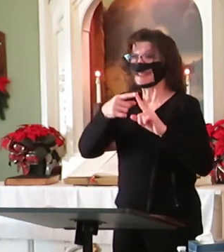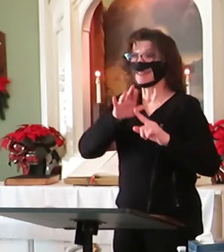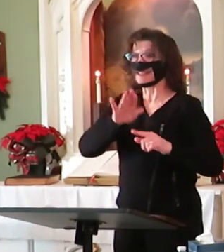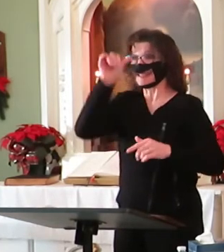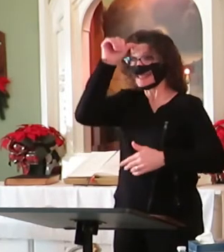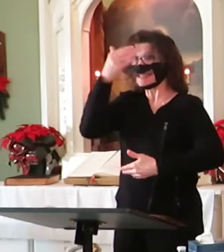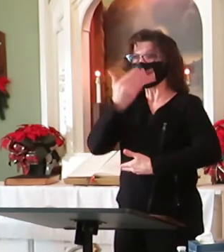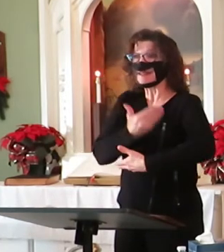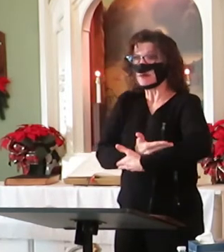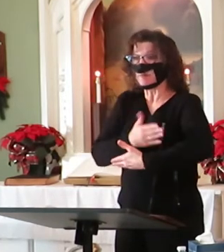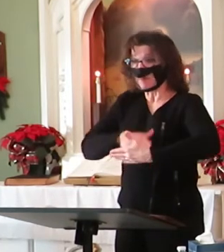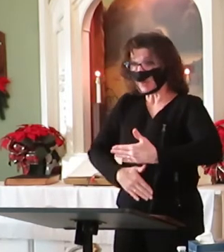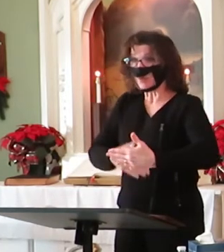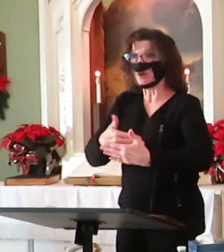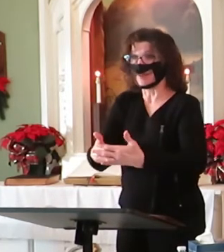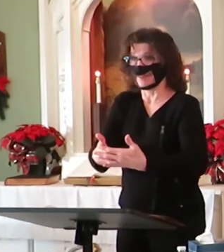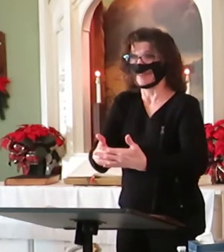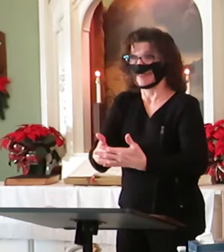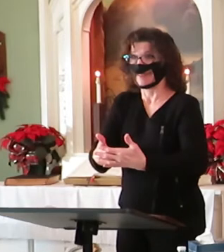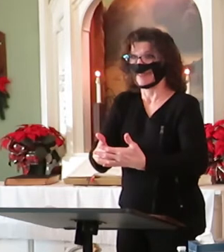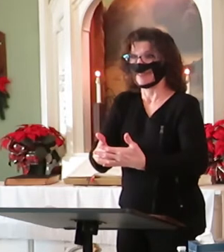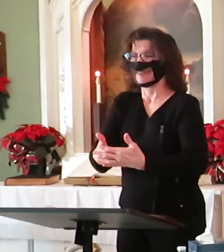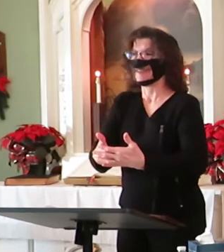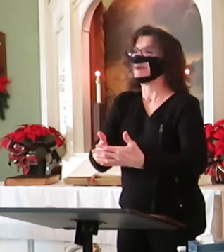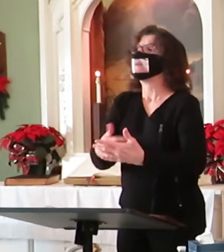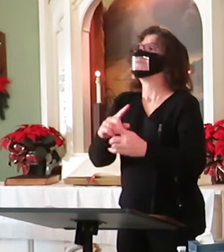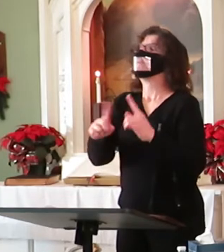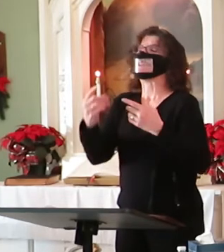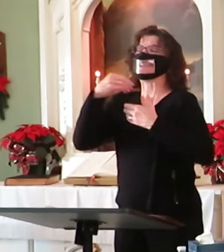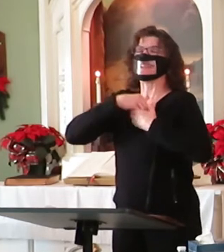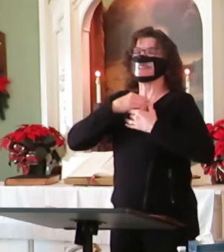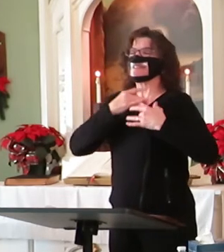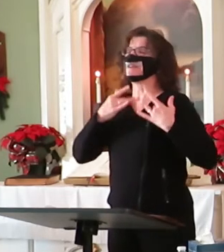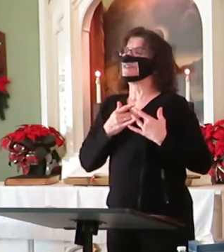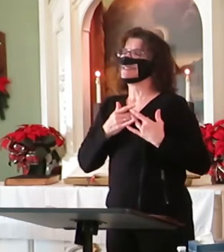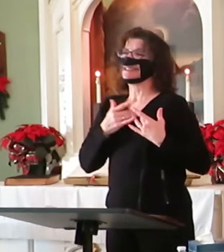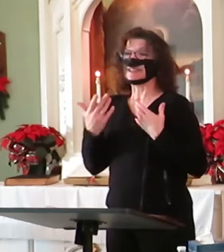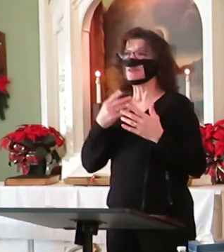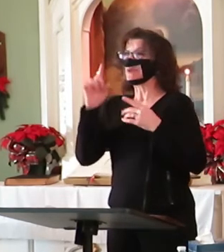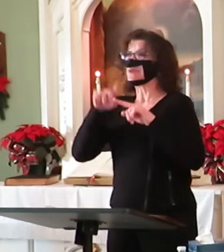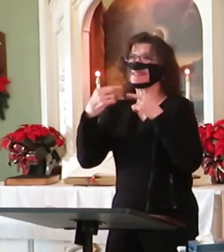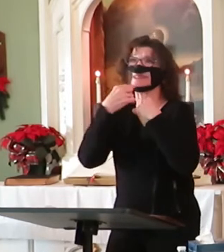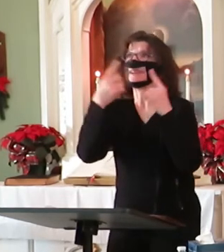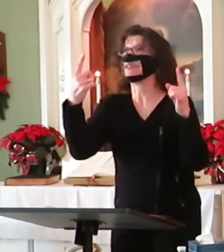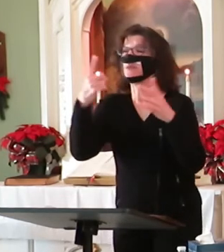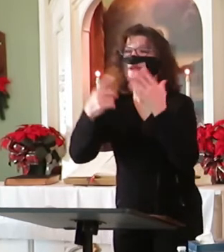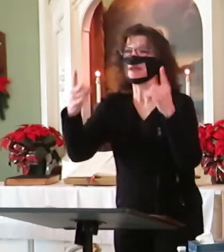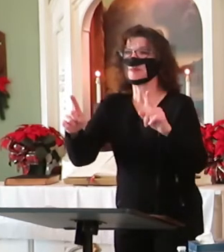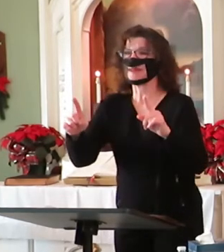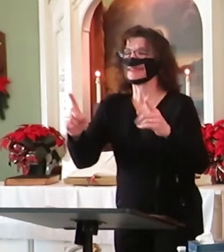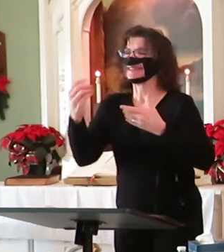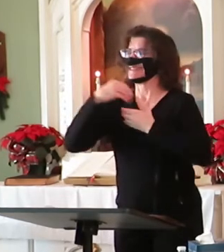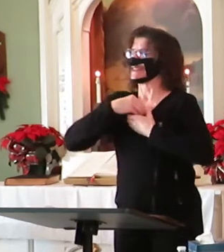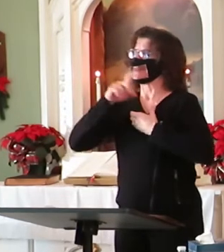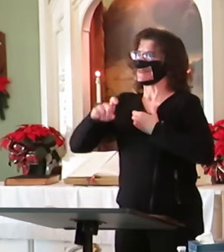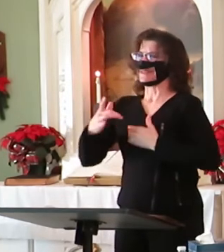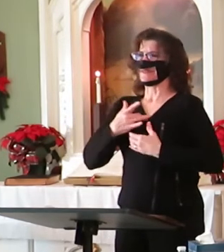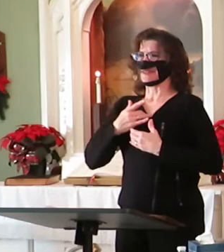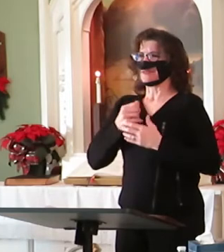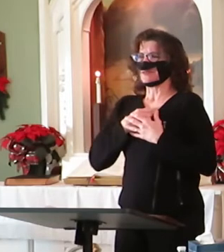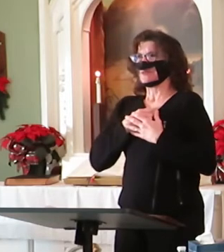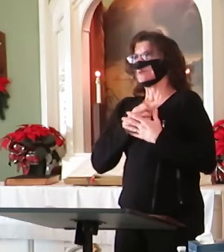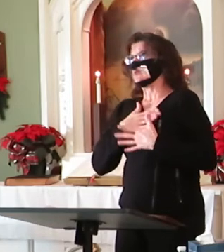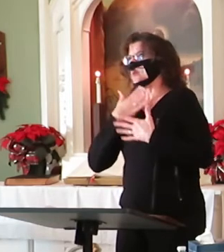However, what joy he must have carried inside, and how much more so when Elizabeth became pregnant.